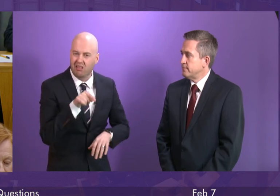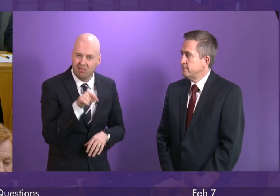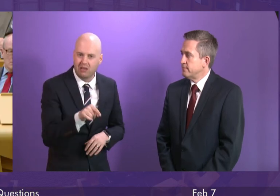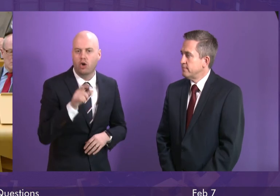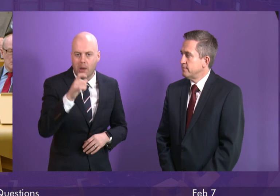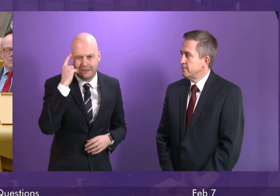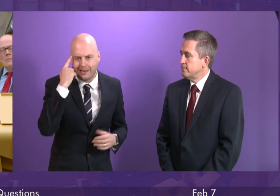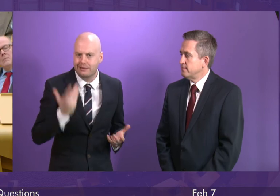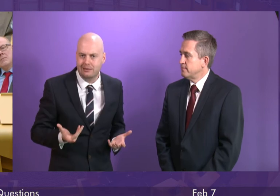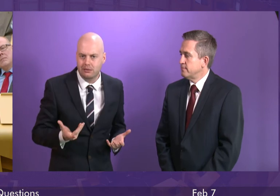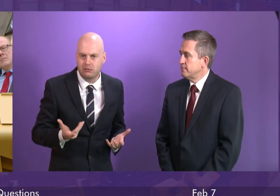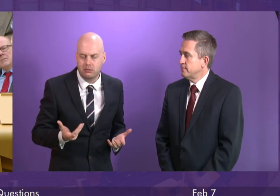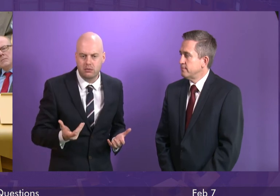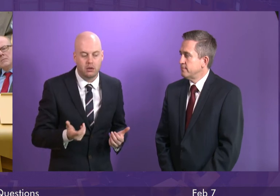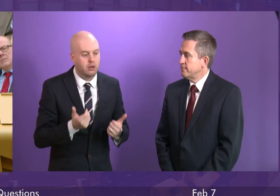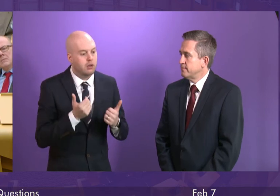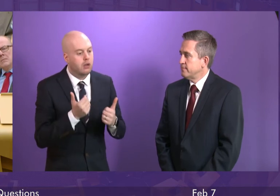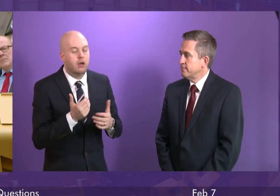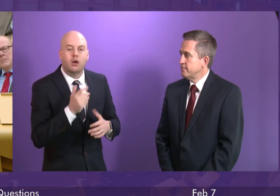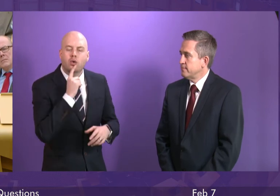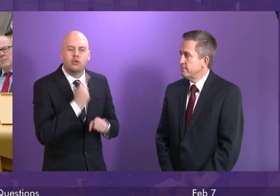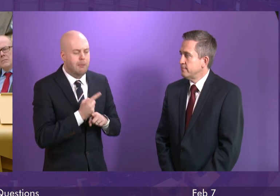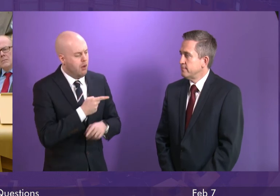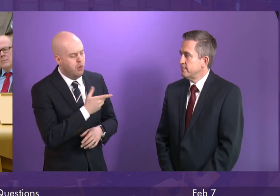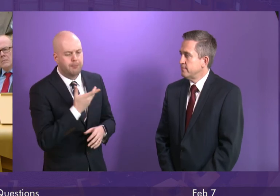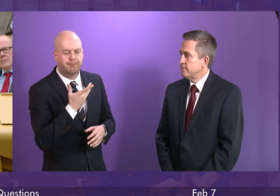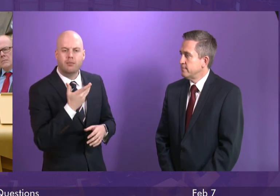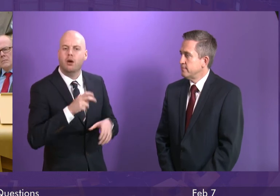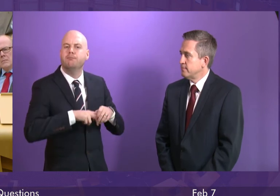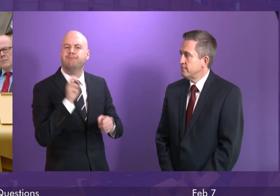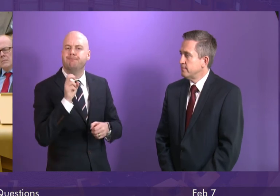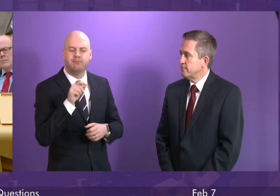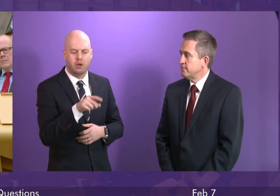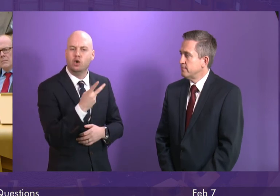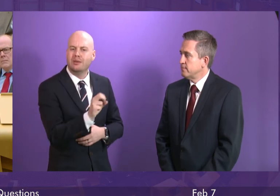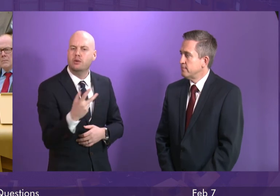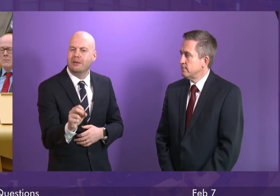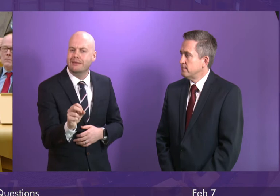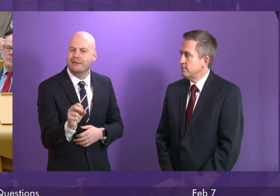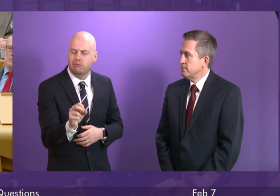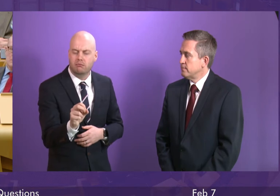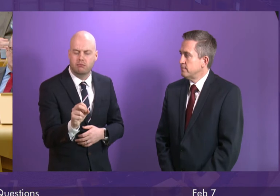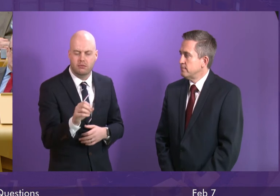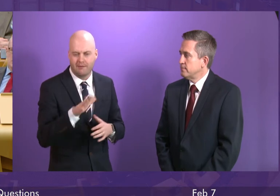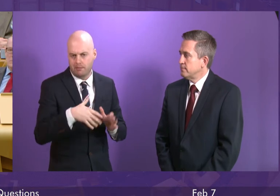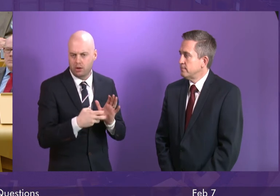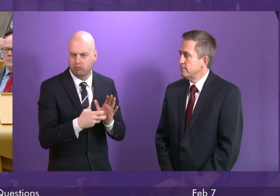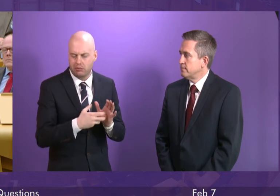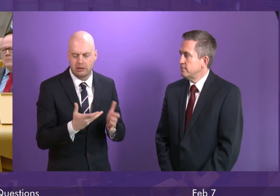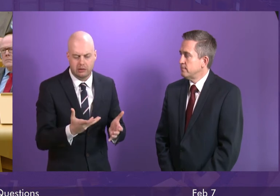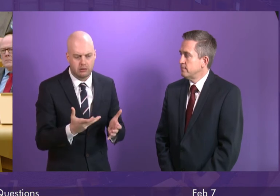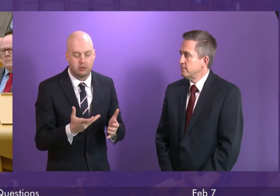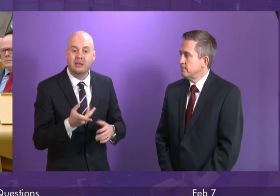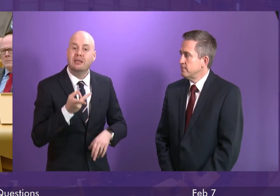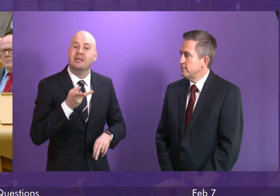taken forward. On the issue of the application of a break clause in 2020, if there was to be a situation